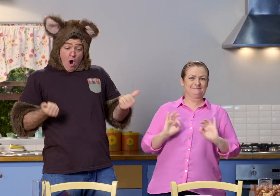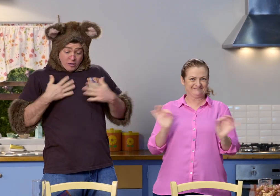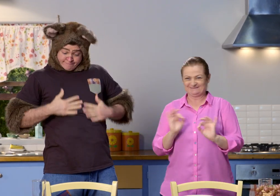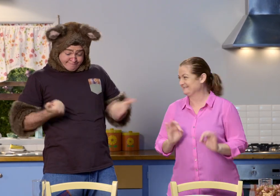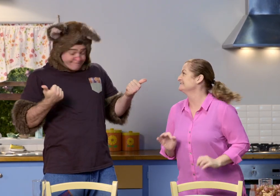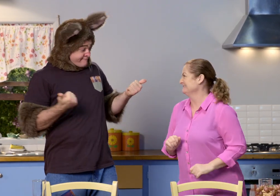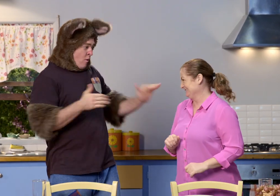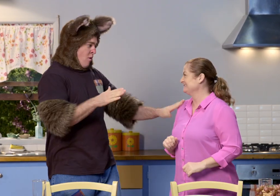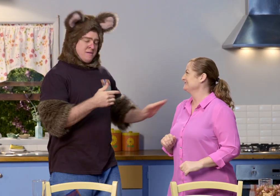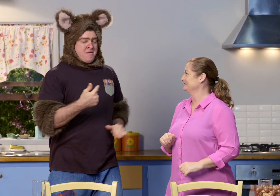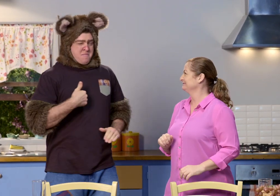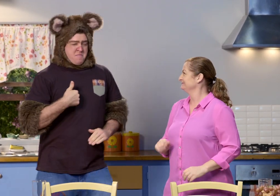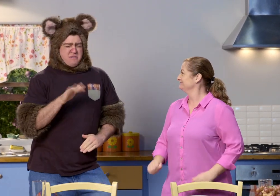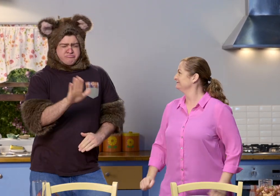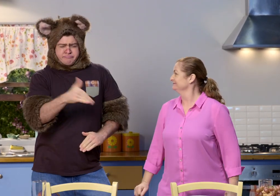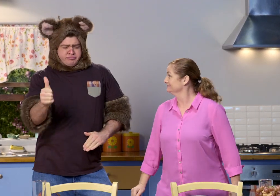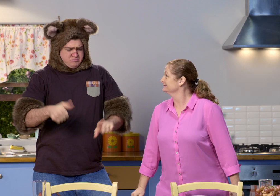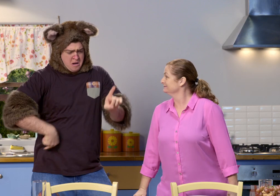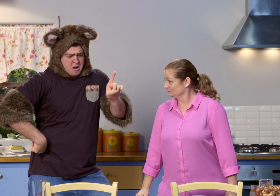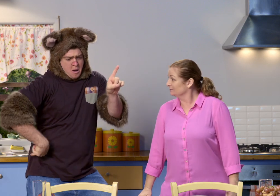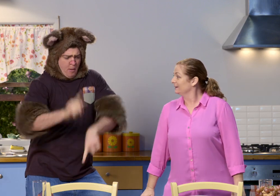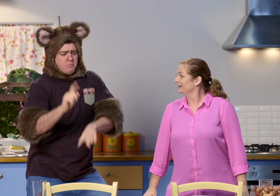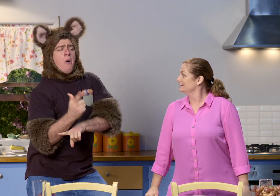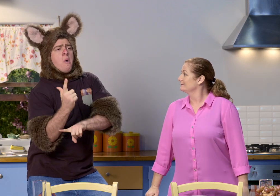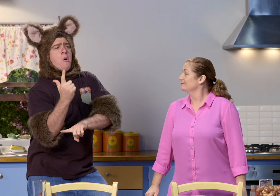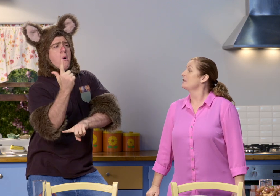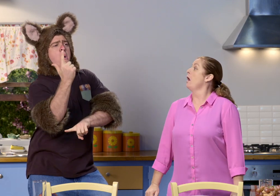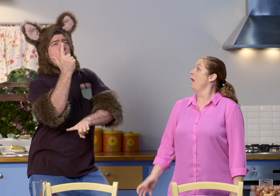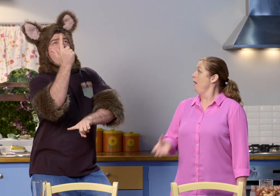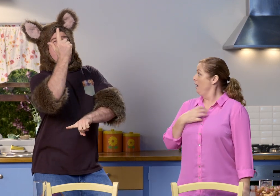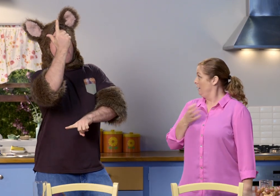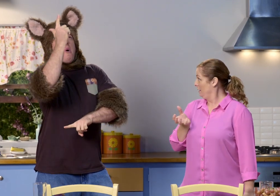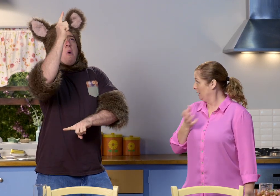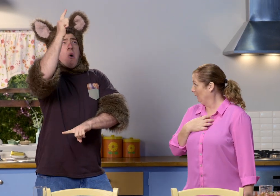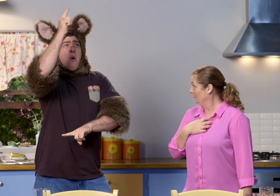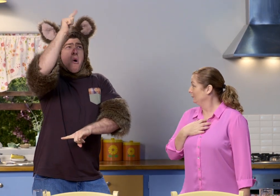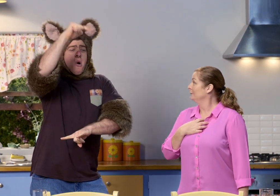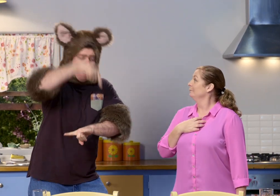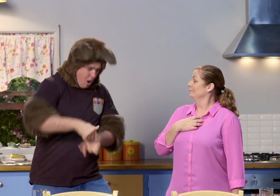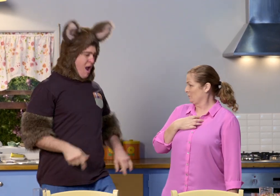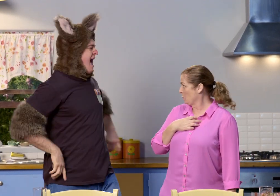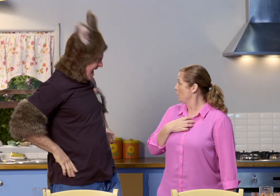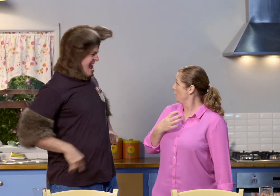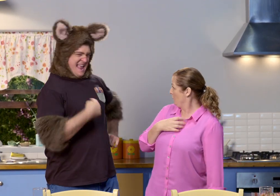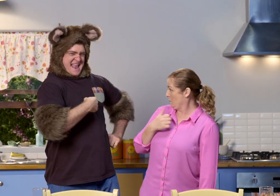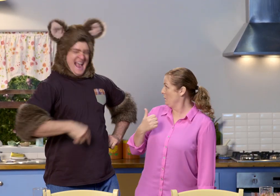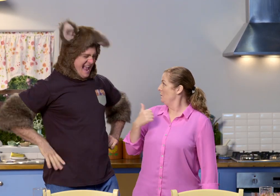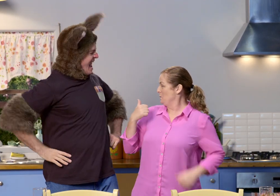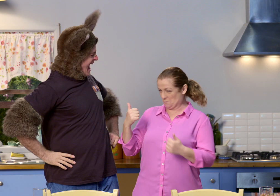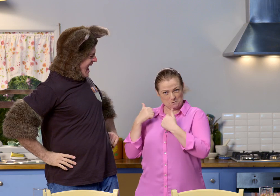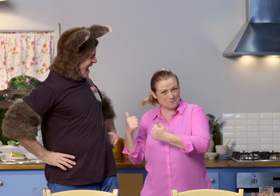I'm nice and dry. Oh, and Sally, I'm so good at kicking my soccer ball, it went so high. Okay. Oh,